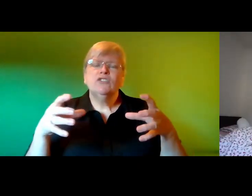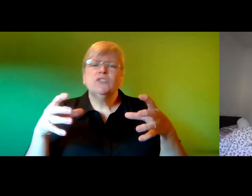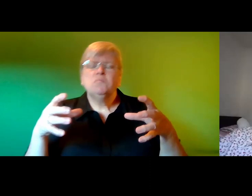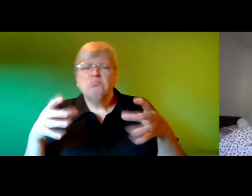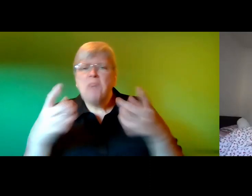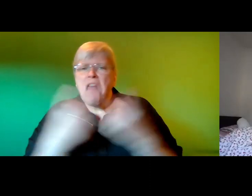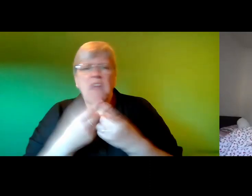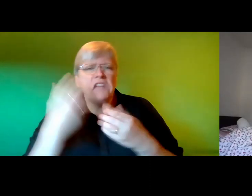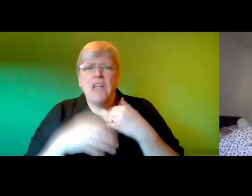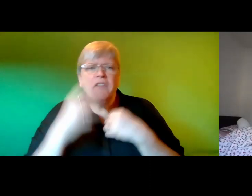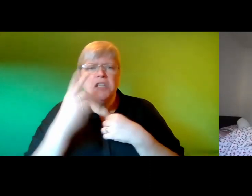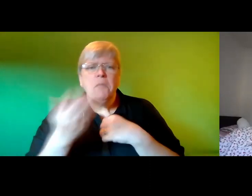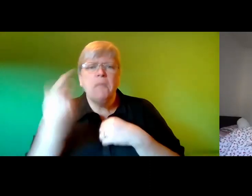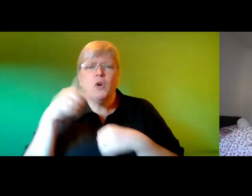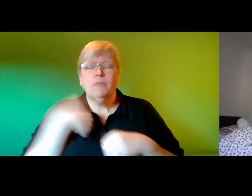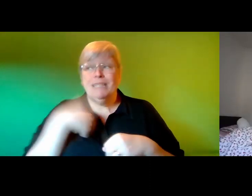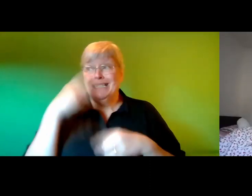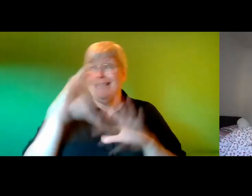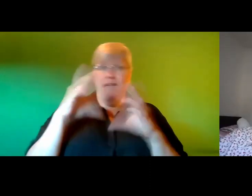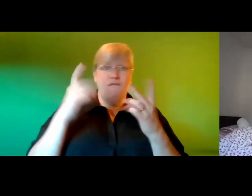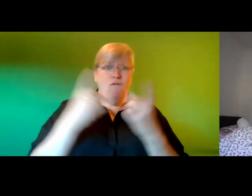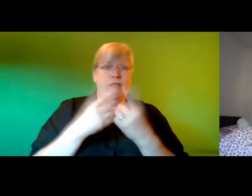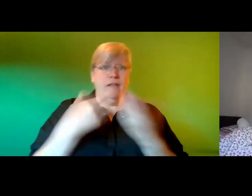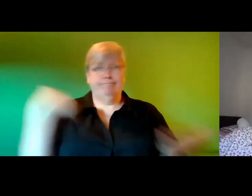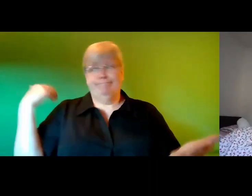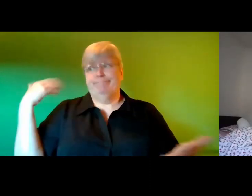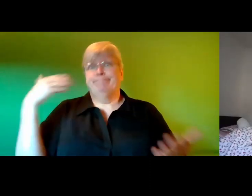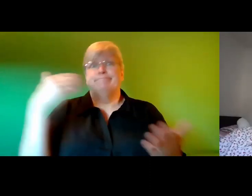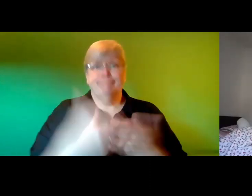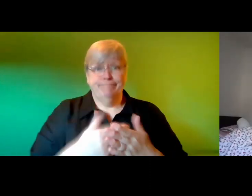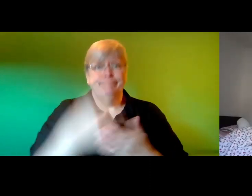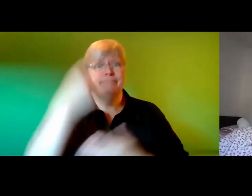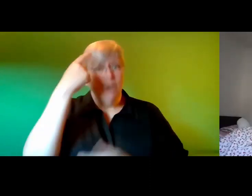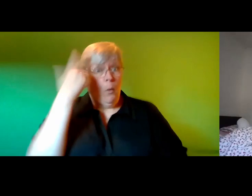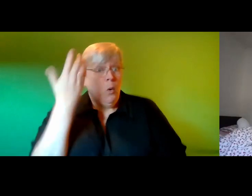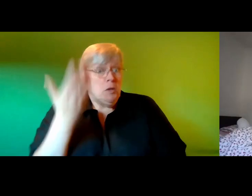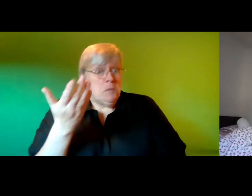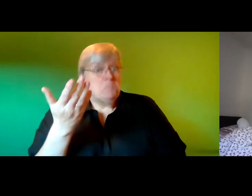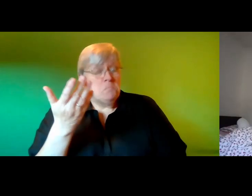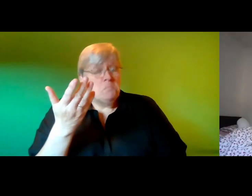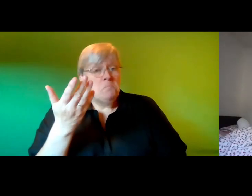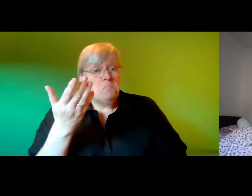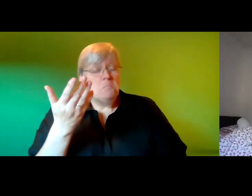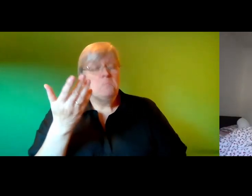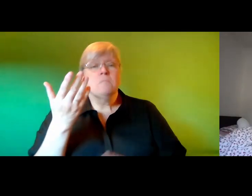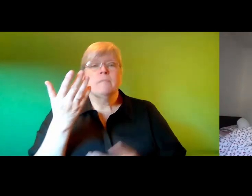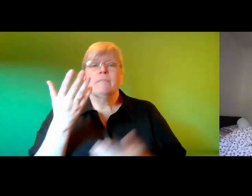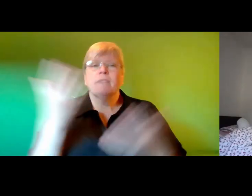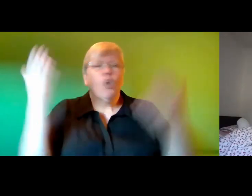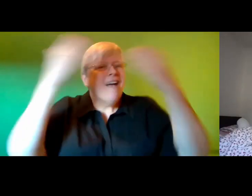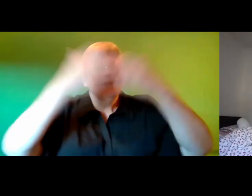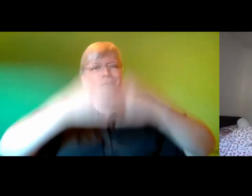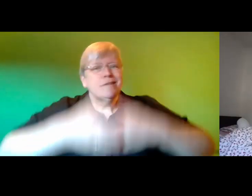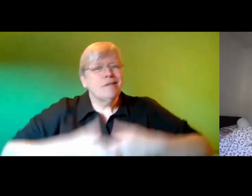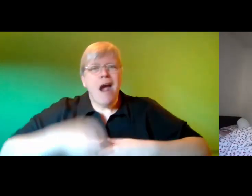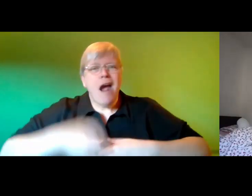and that was saying a lot considering galahad had thought he had seen everything it wasn't quite the dark magician's